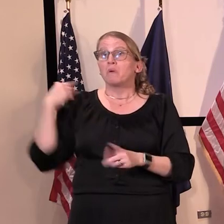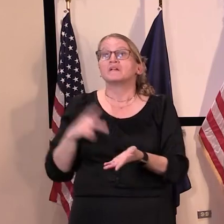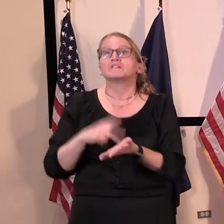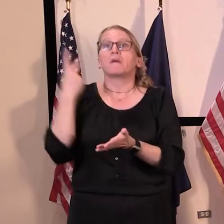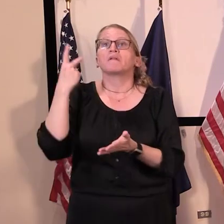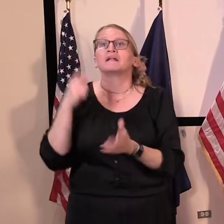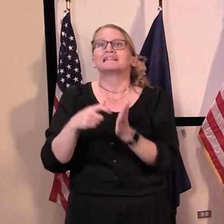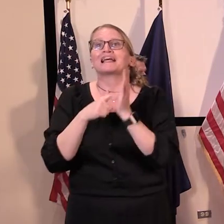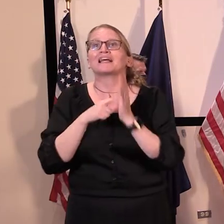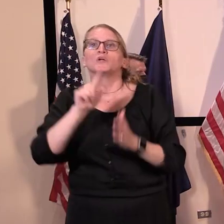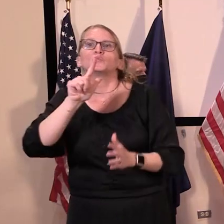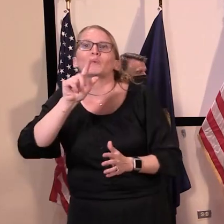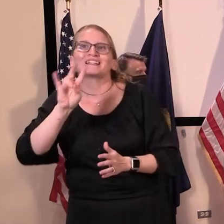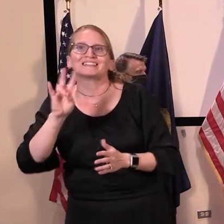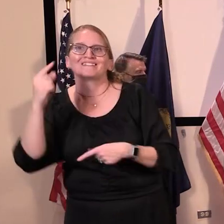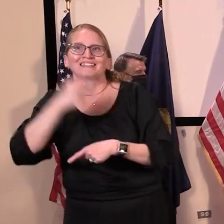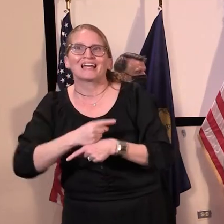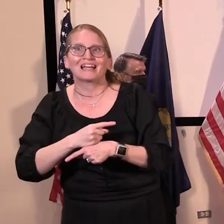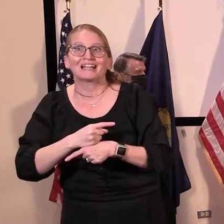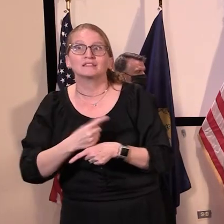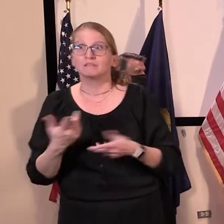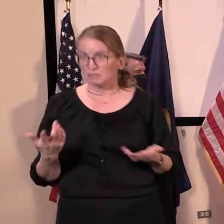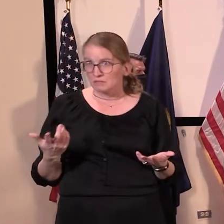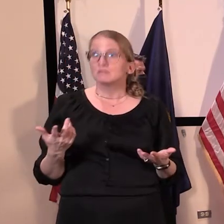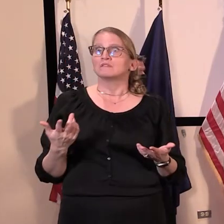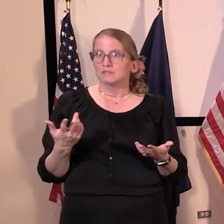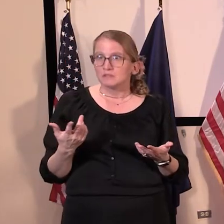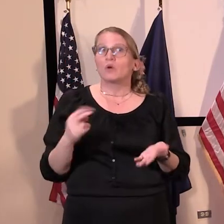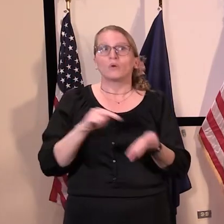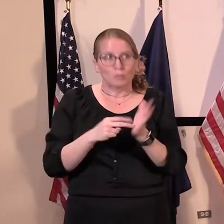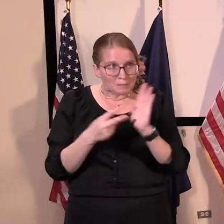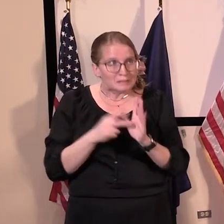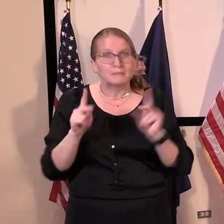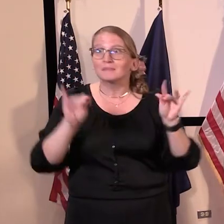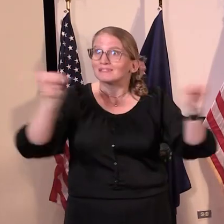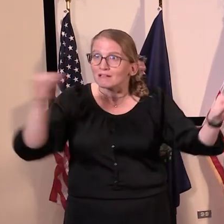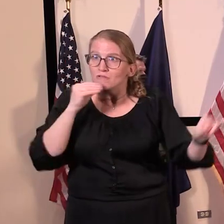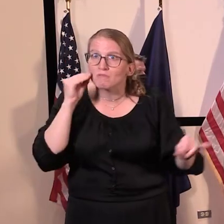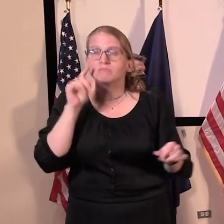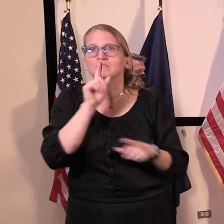distancing efforts were effective, and that is great news for Vermont.